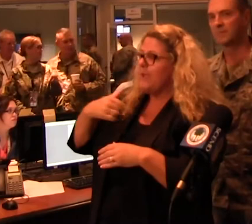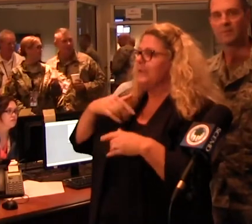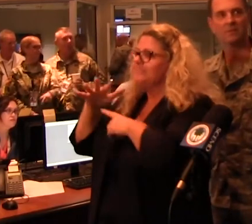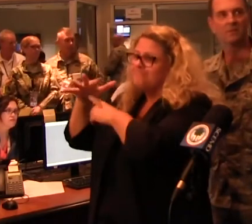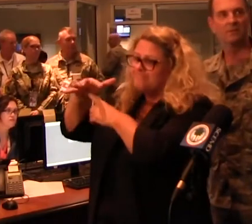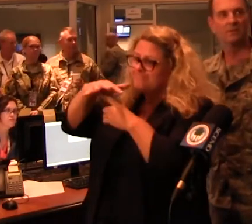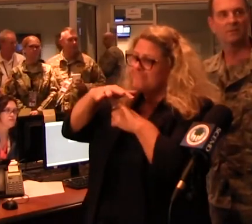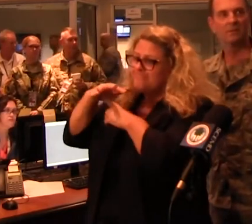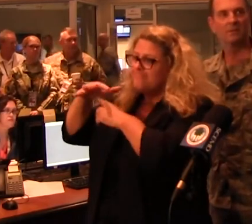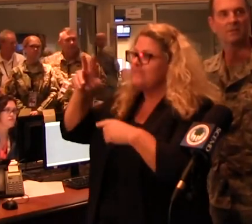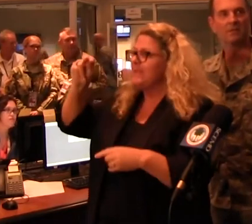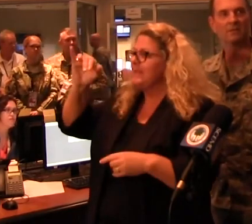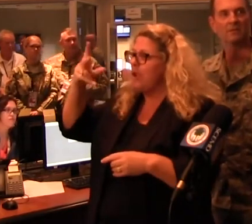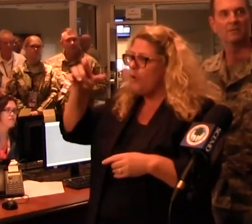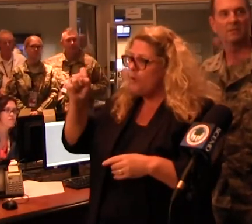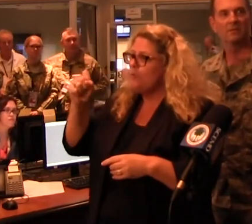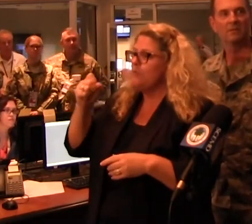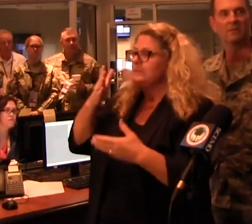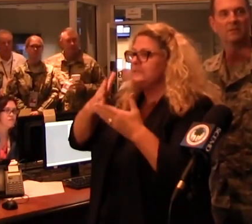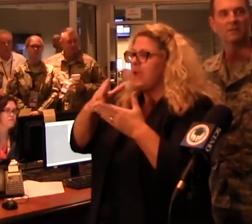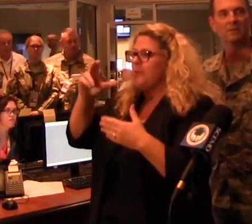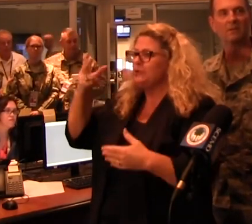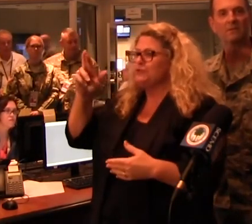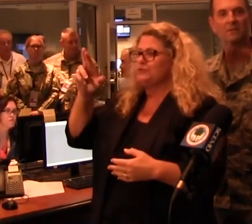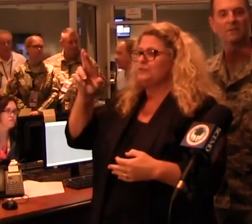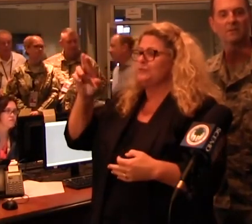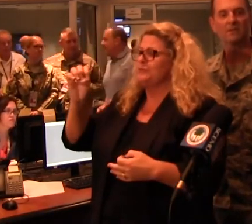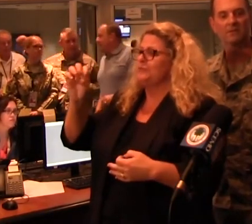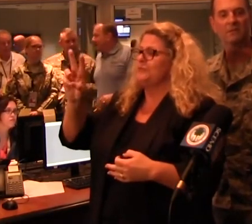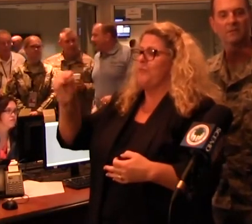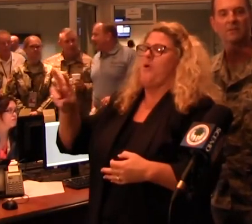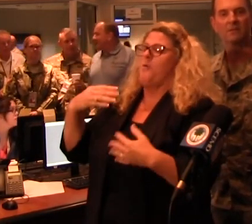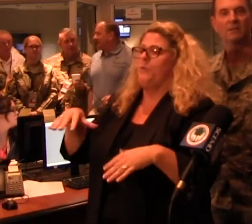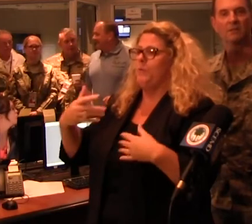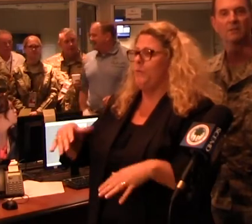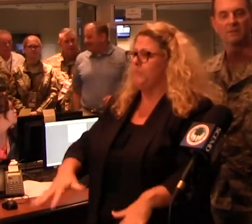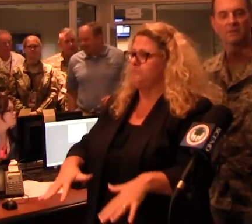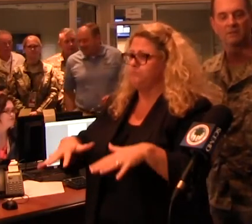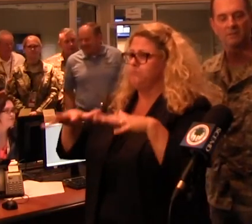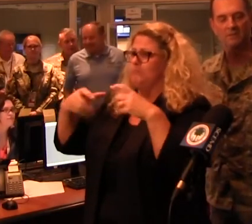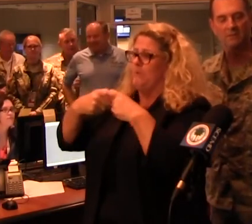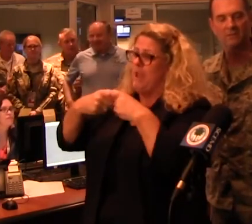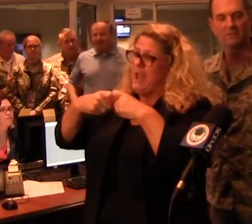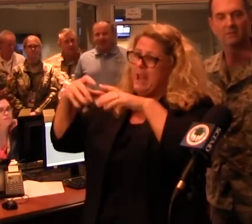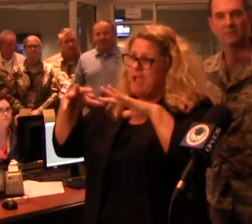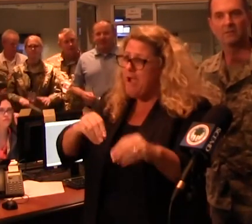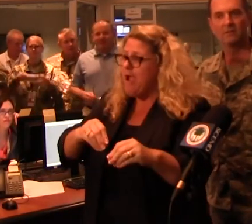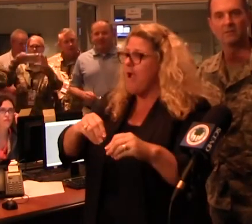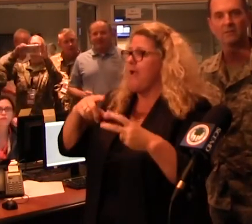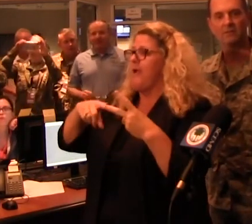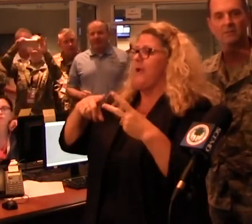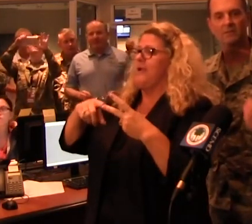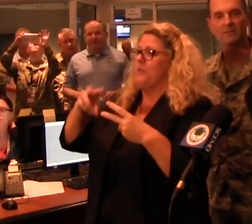Nichols. We stopped in Charol, and there's a lot of flooding going on, and water's out, electricity's out, and the water hadn't crested